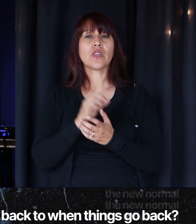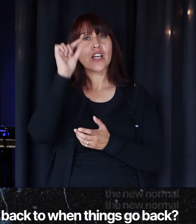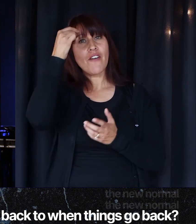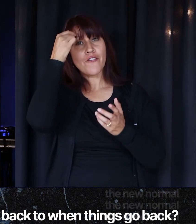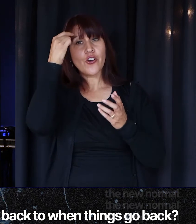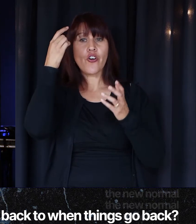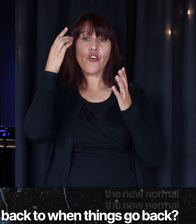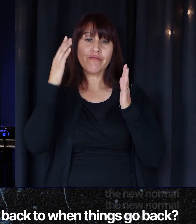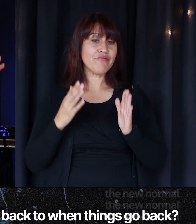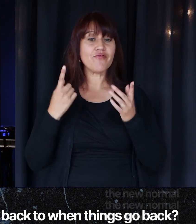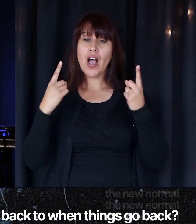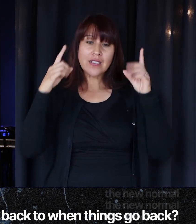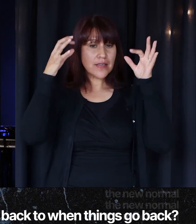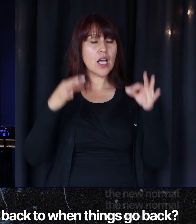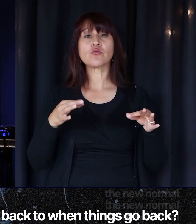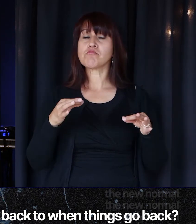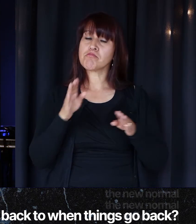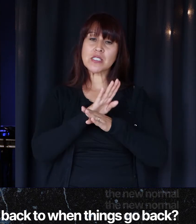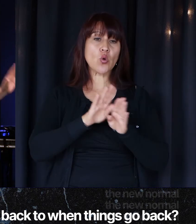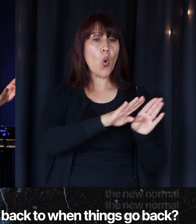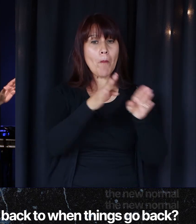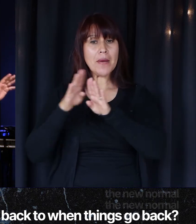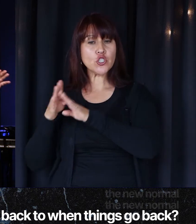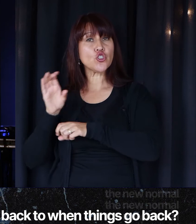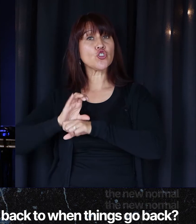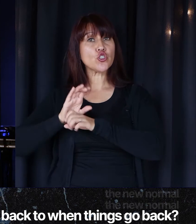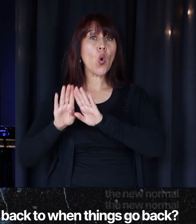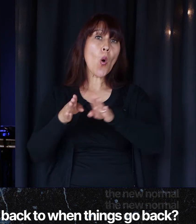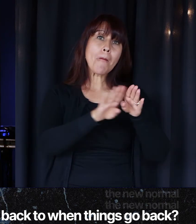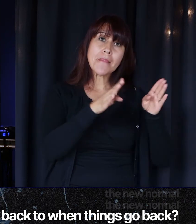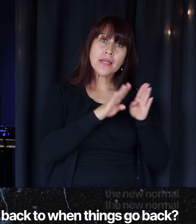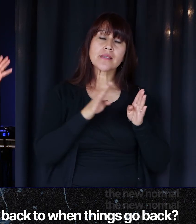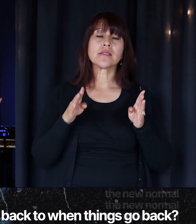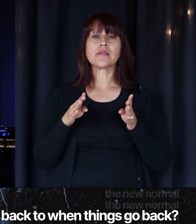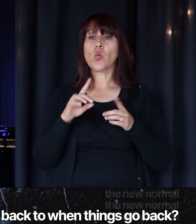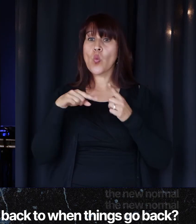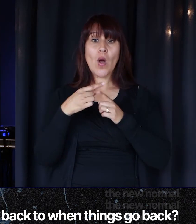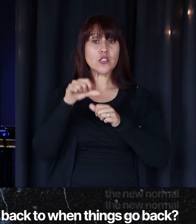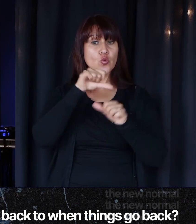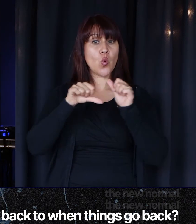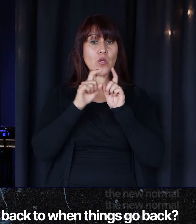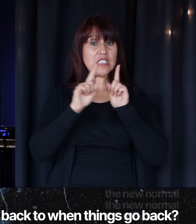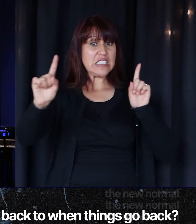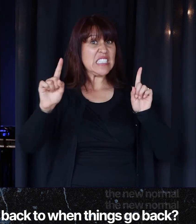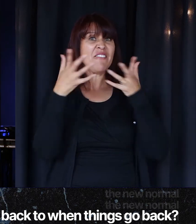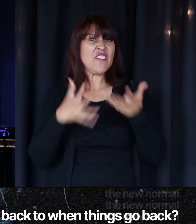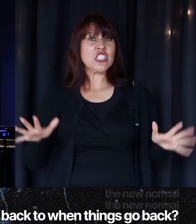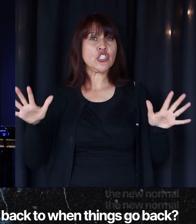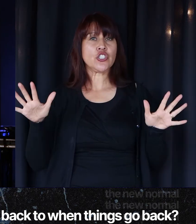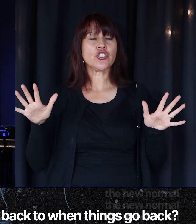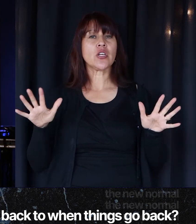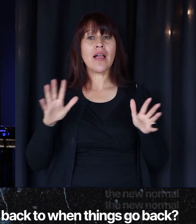governor finally says, hey, business is open. Churches are open. Whenever social distancing is over, whenever